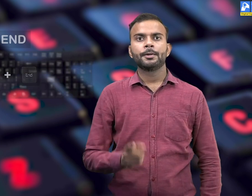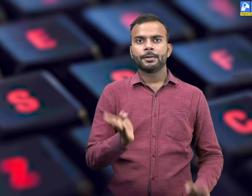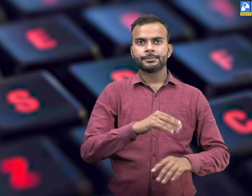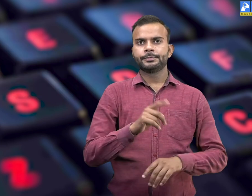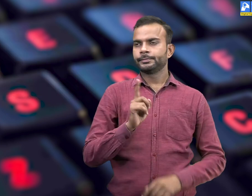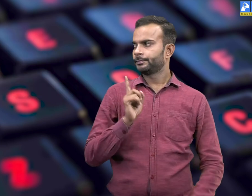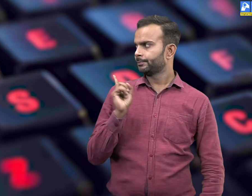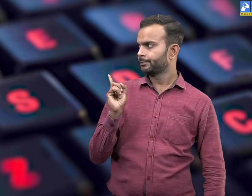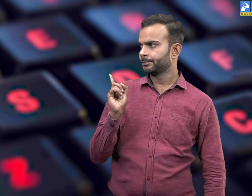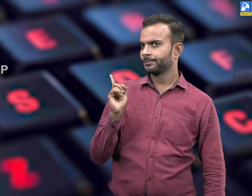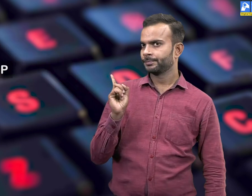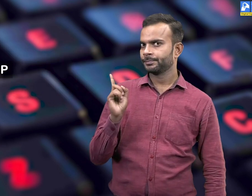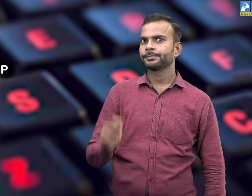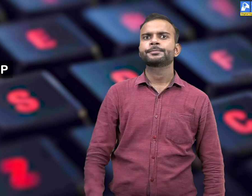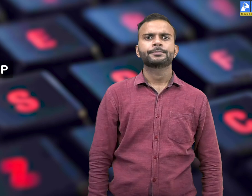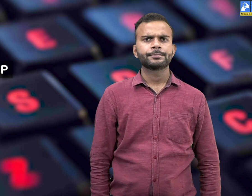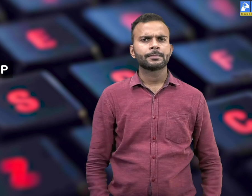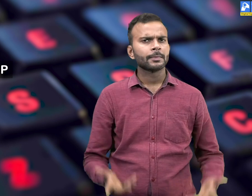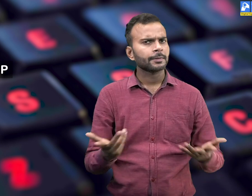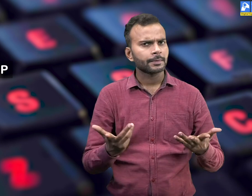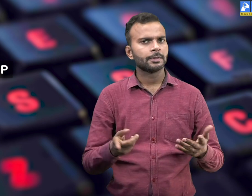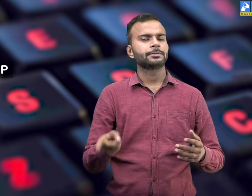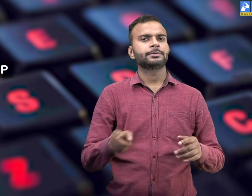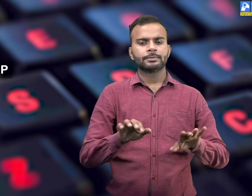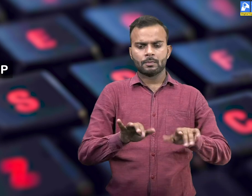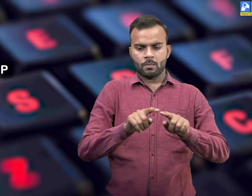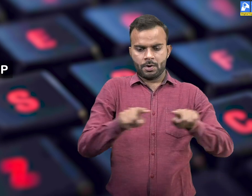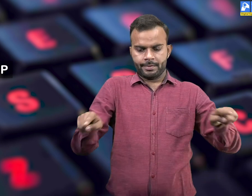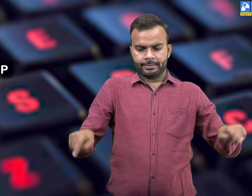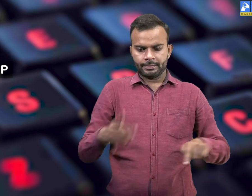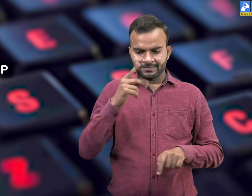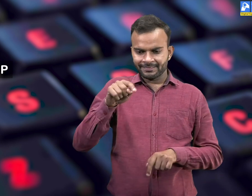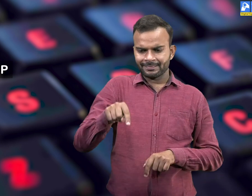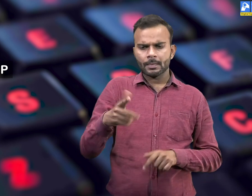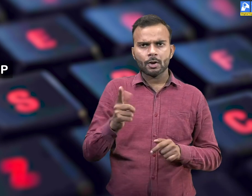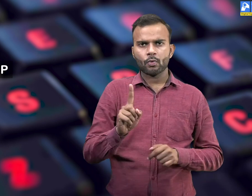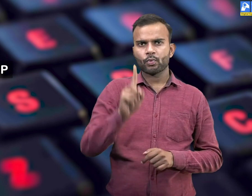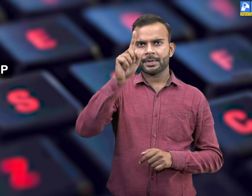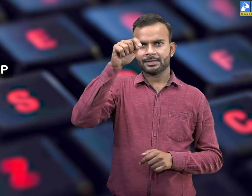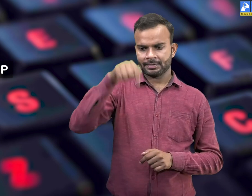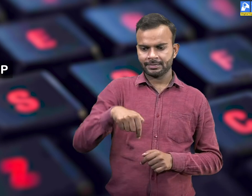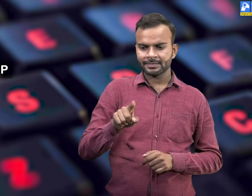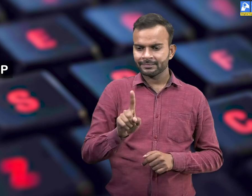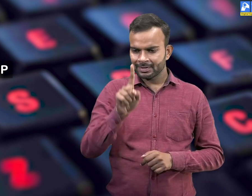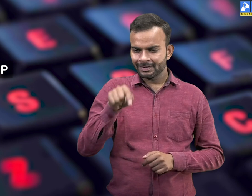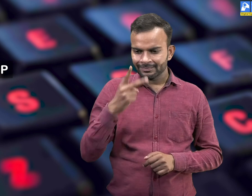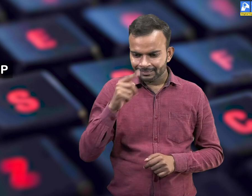Page up key is found just above the navigation keys on the